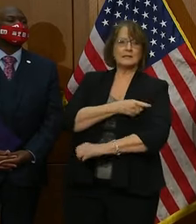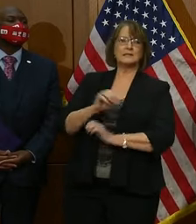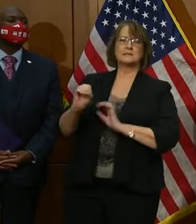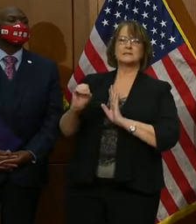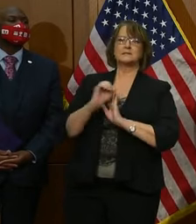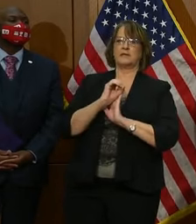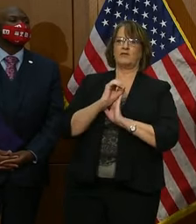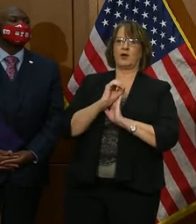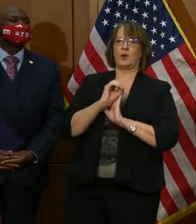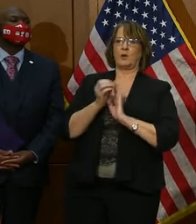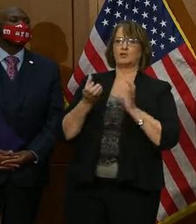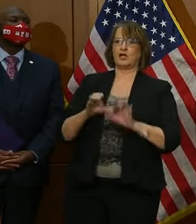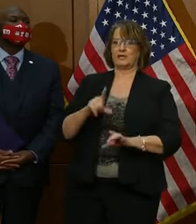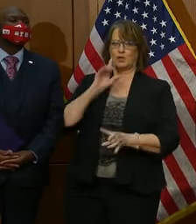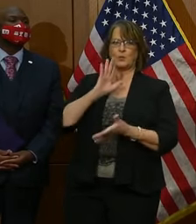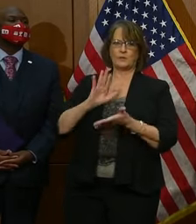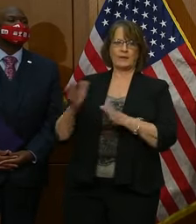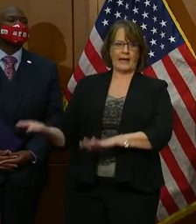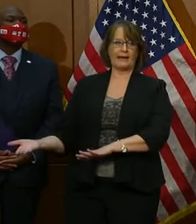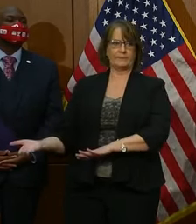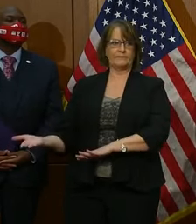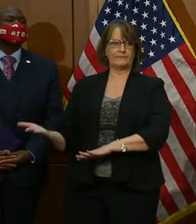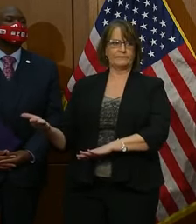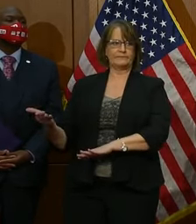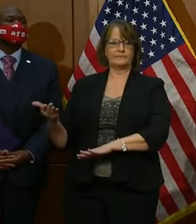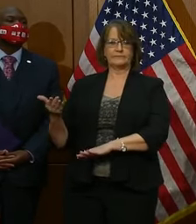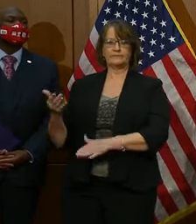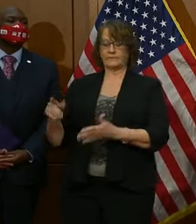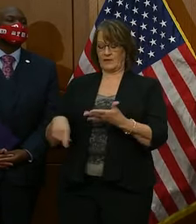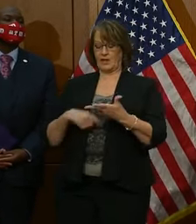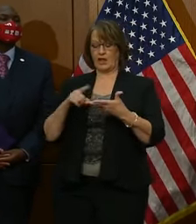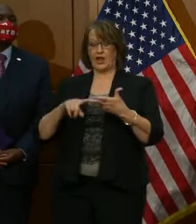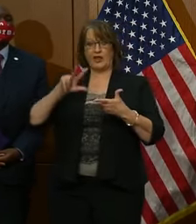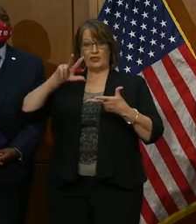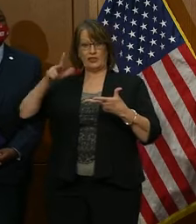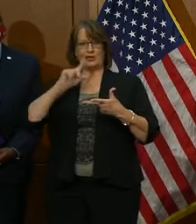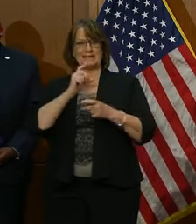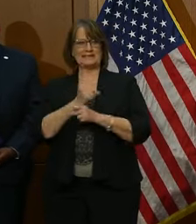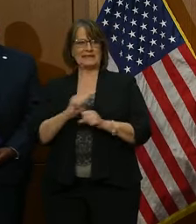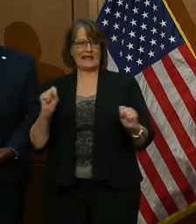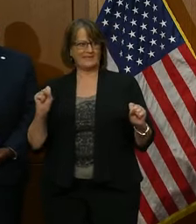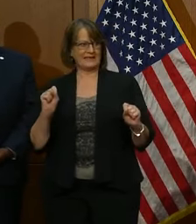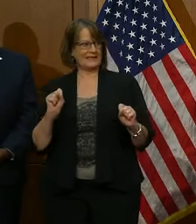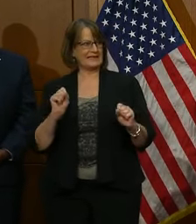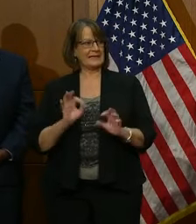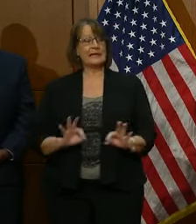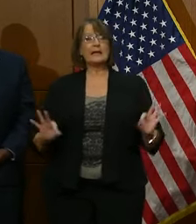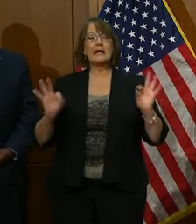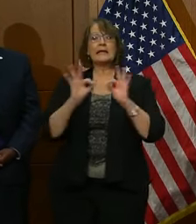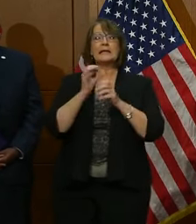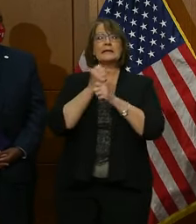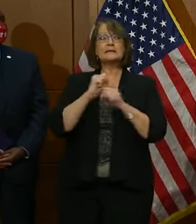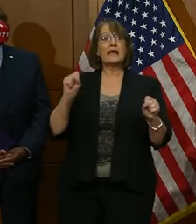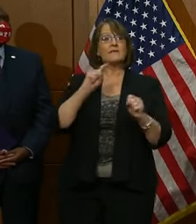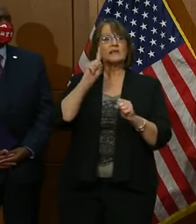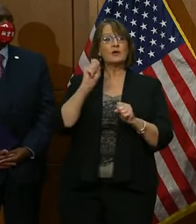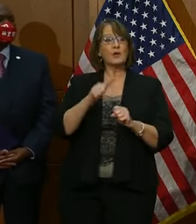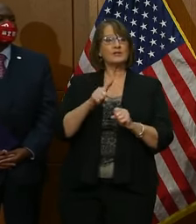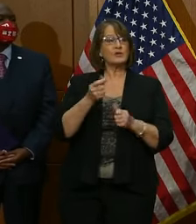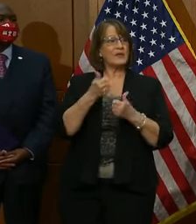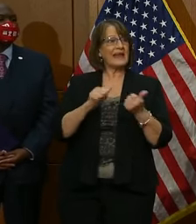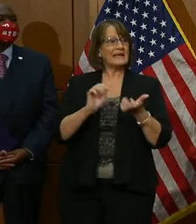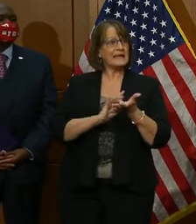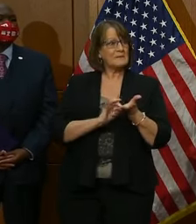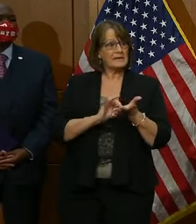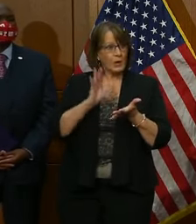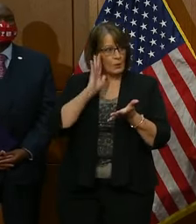that you will become deathly ill. Third, safety. The key safety question with any vaccines and any medicine